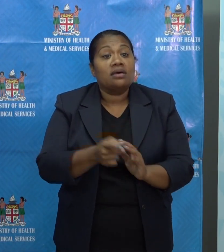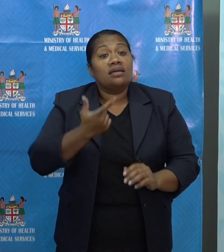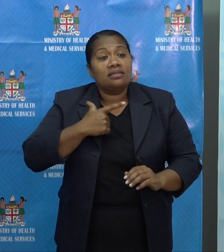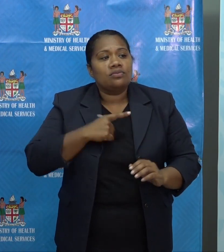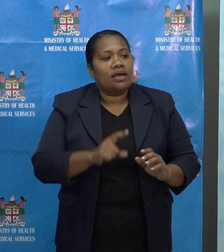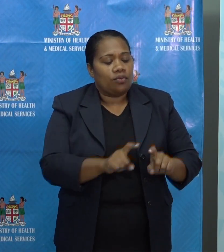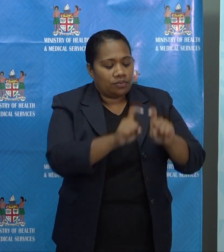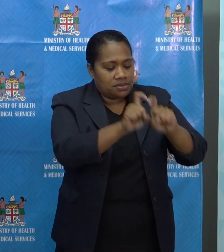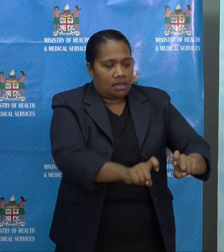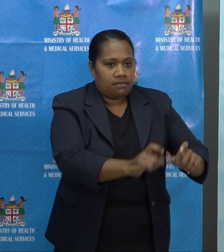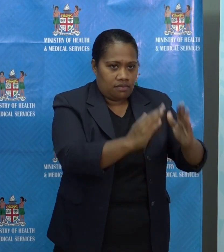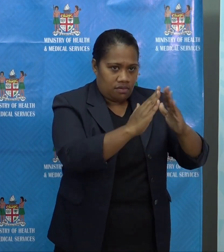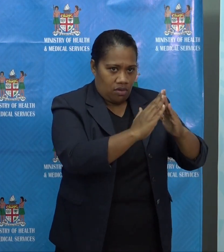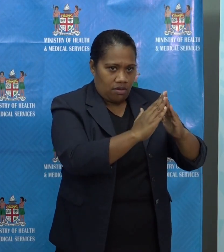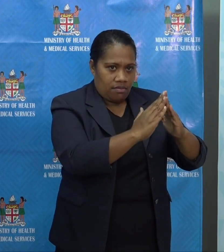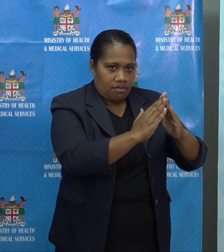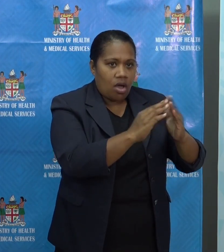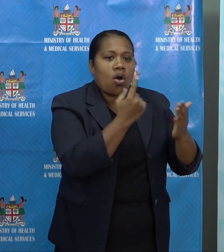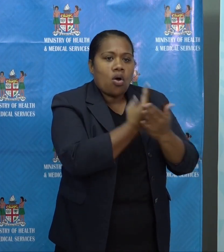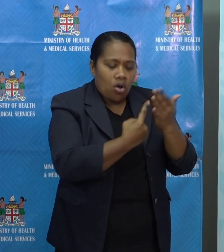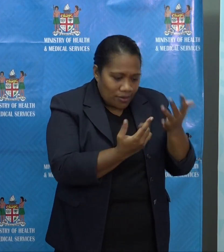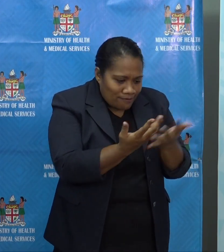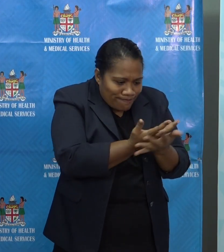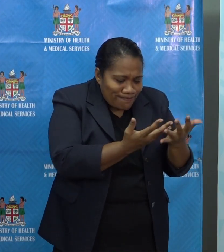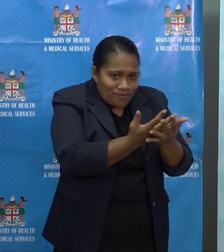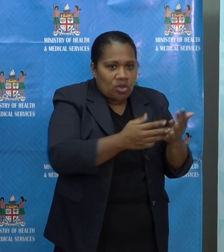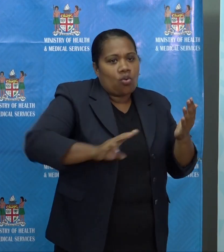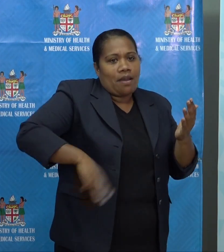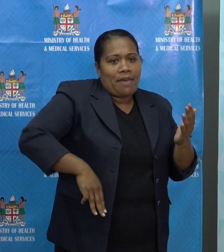homes and only interact with members of our household.